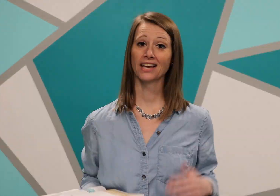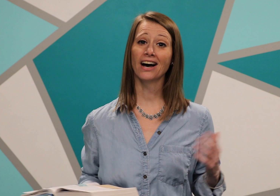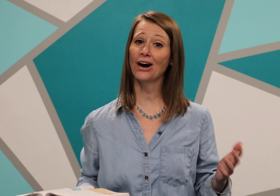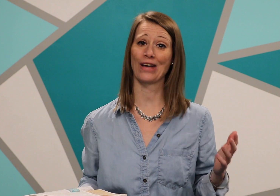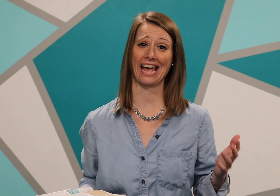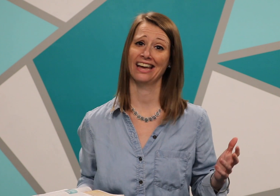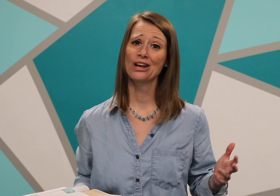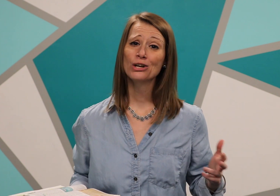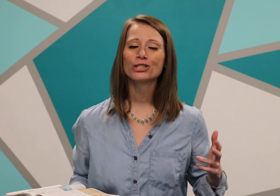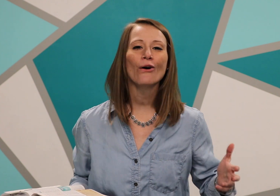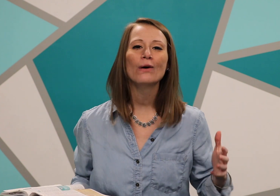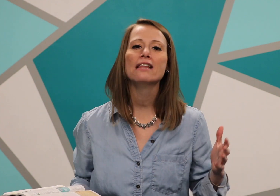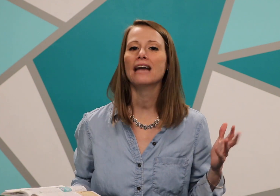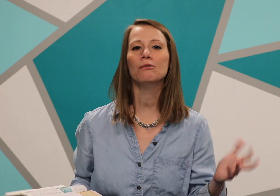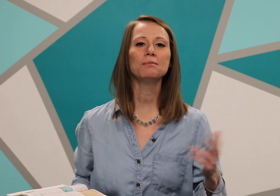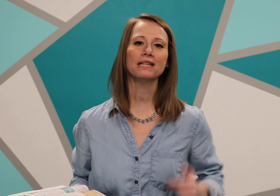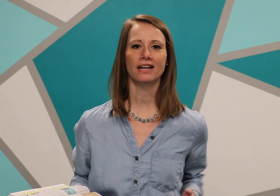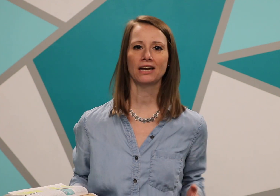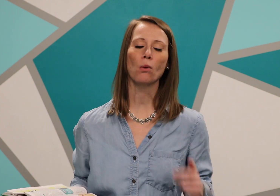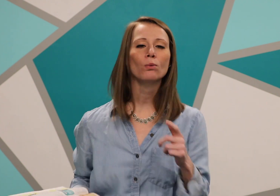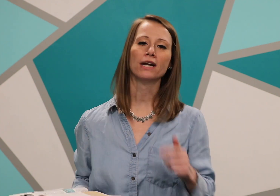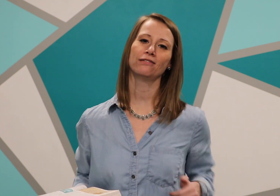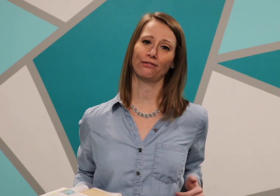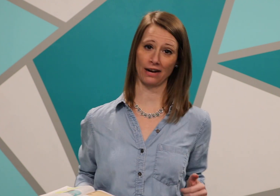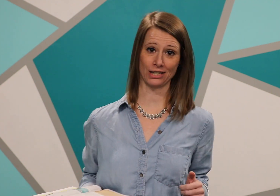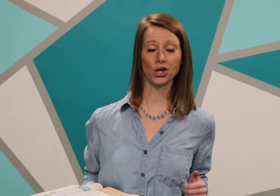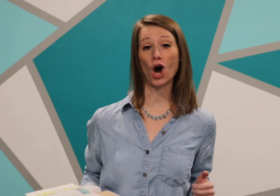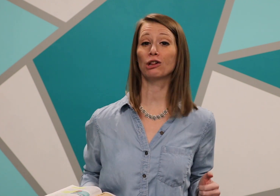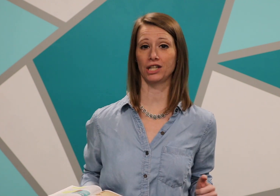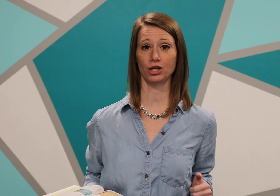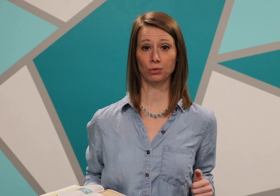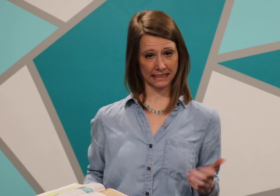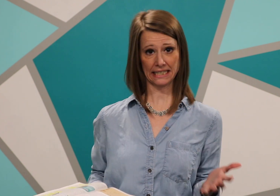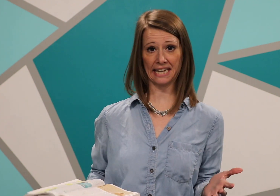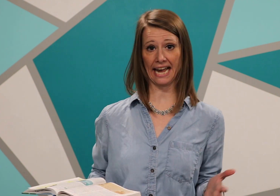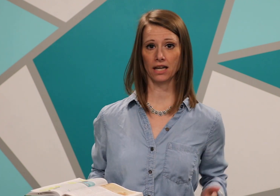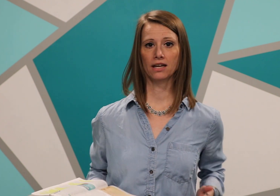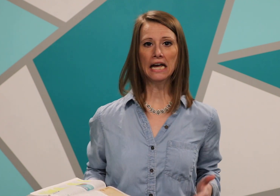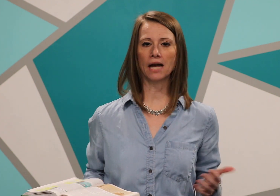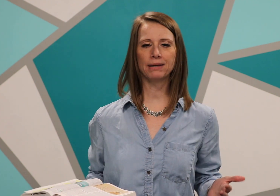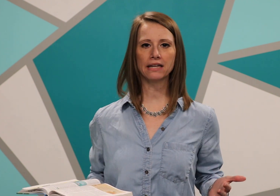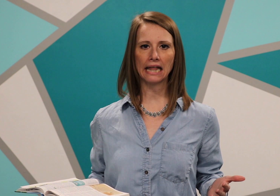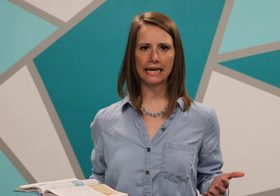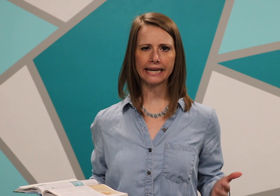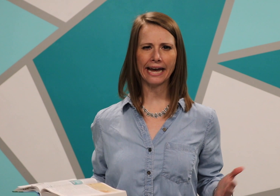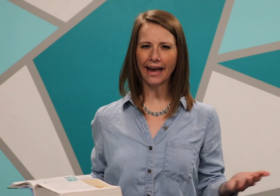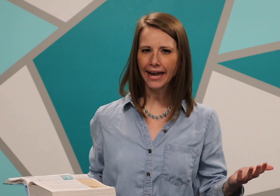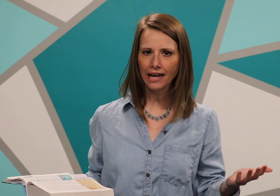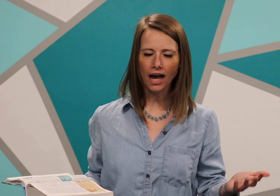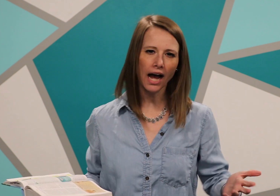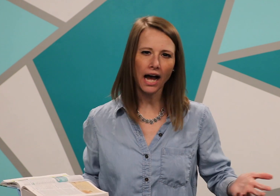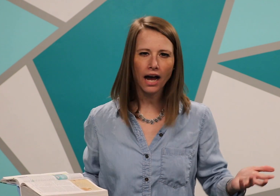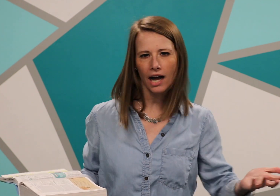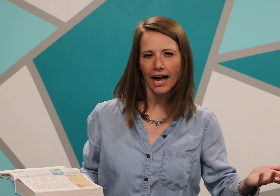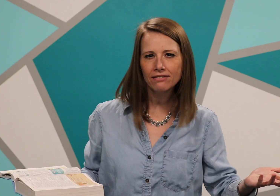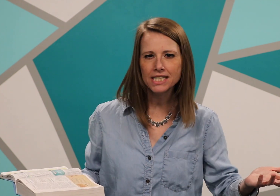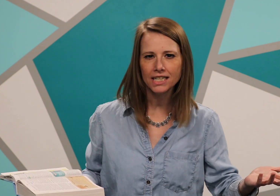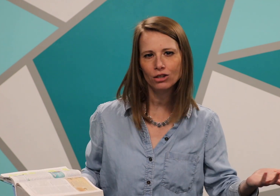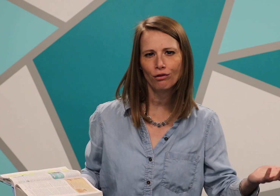Okay, so that would be like one of your friends calling you today and being like, Hey, I haven't seen you